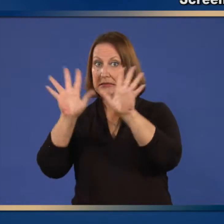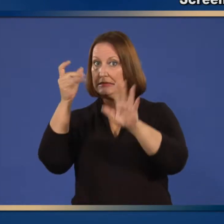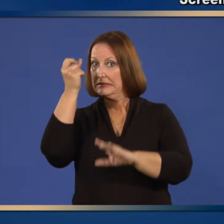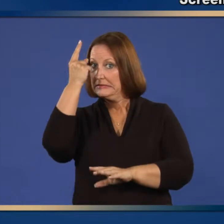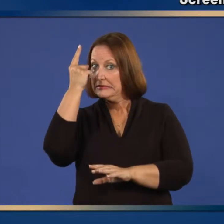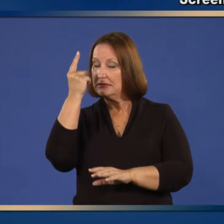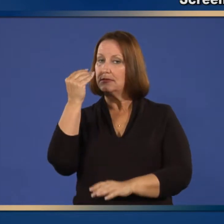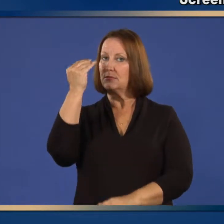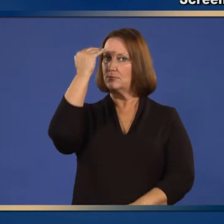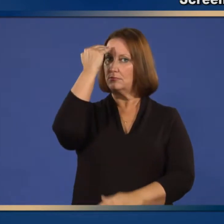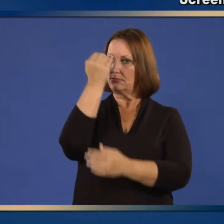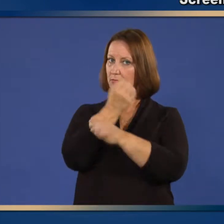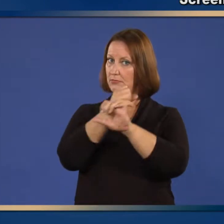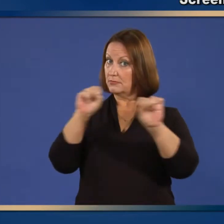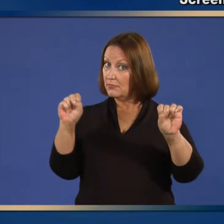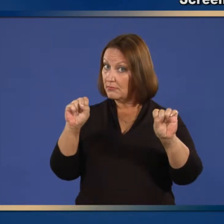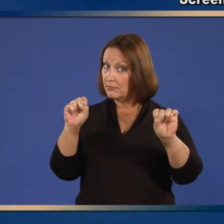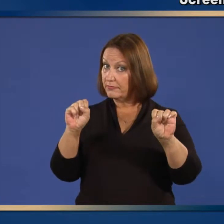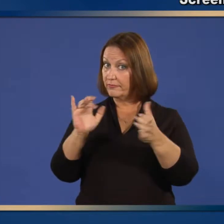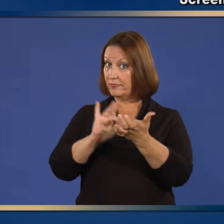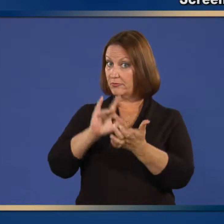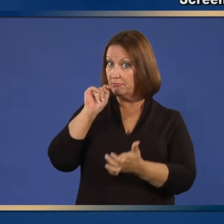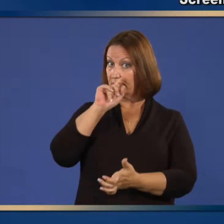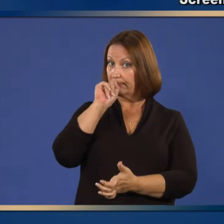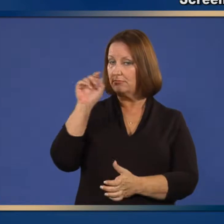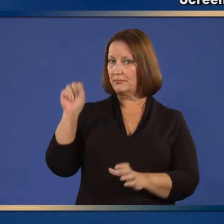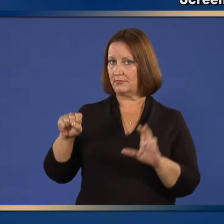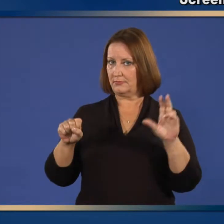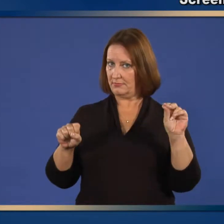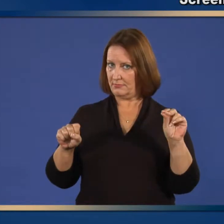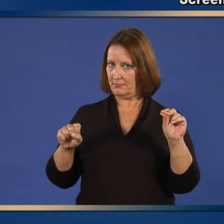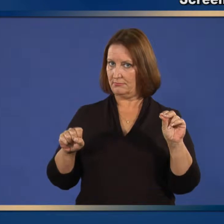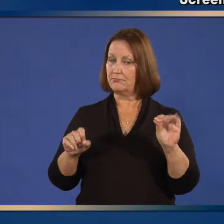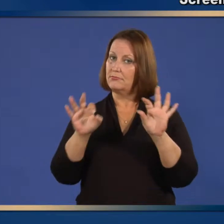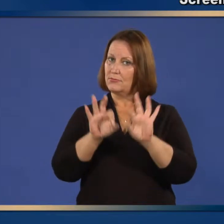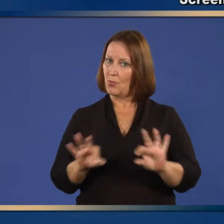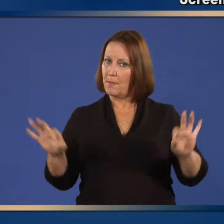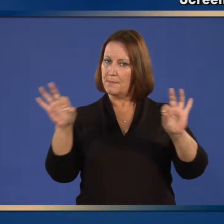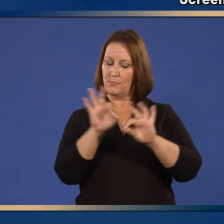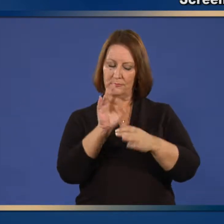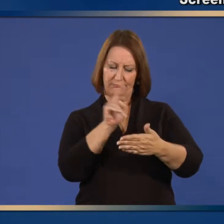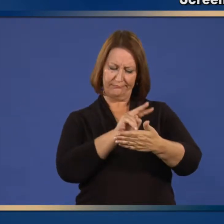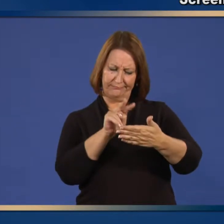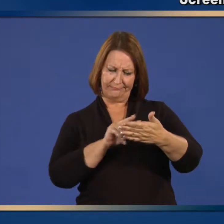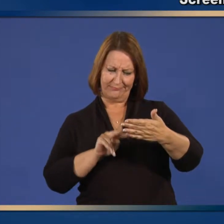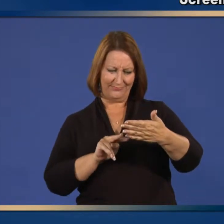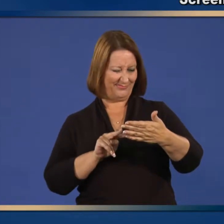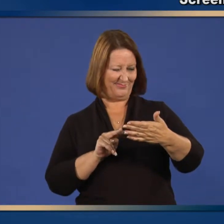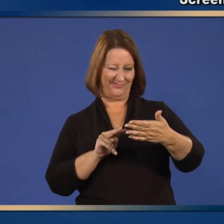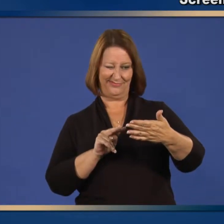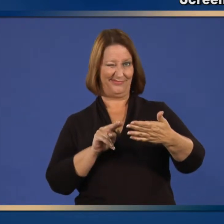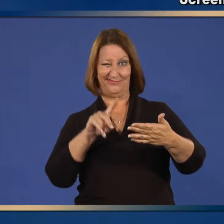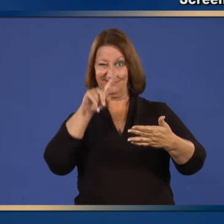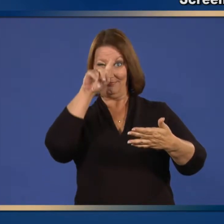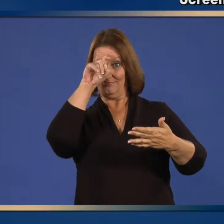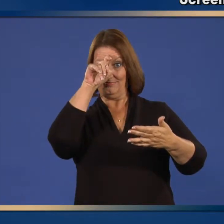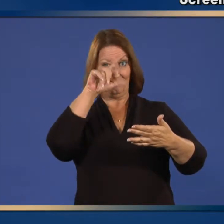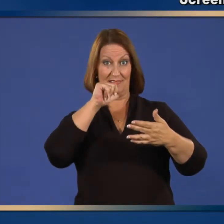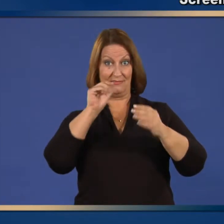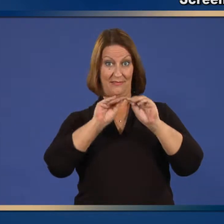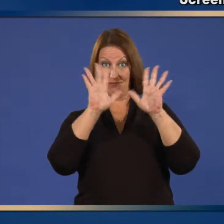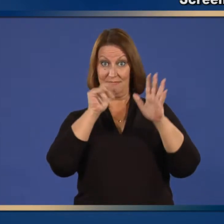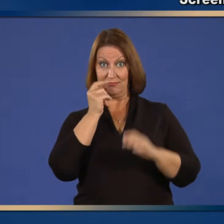asked. If a question is not clear, please ask your health care